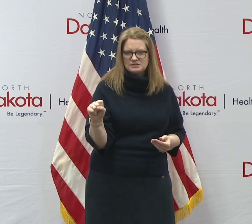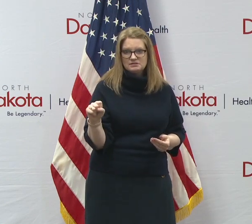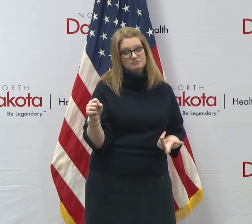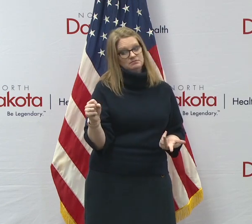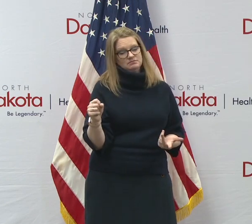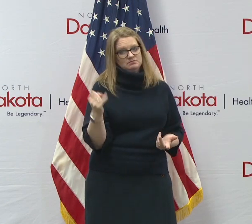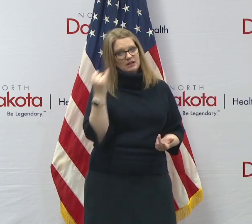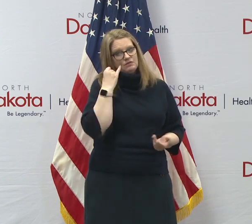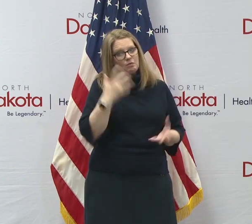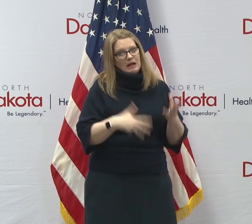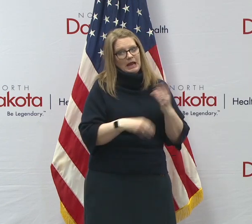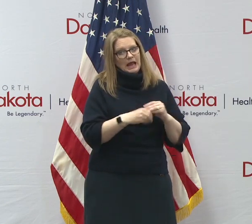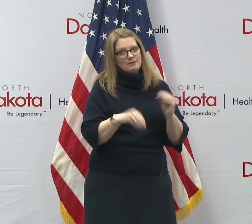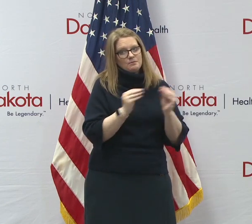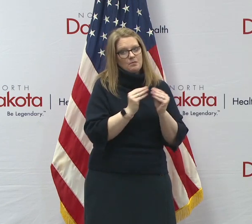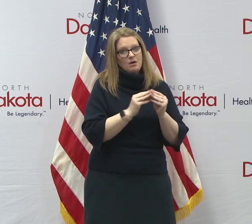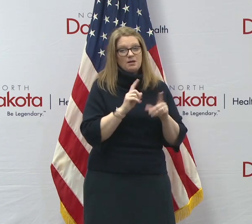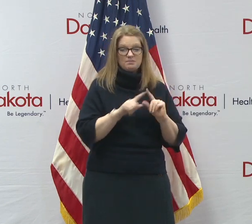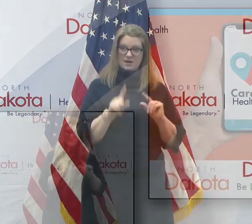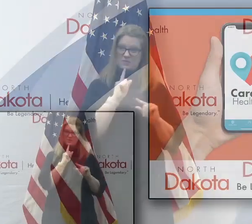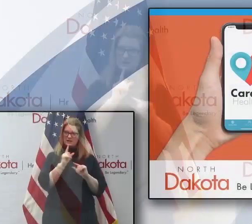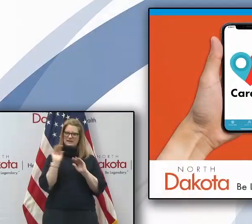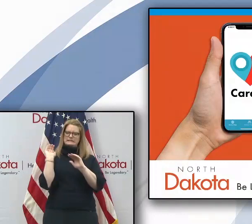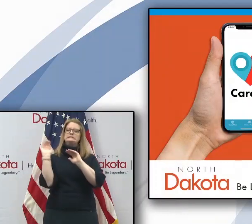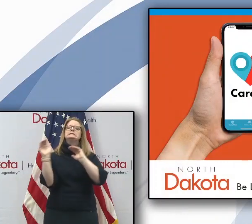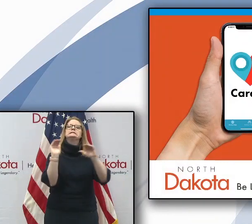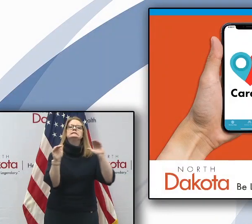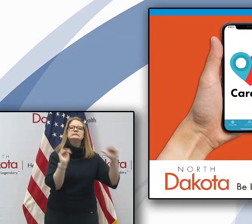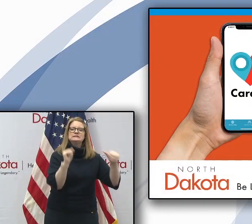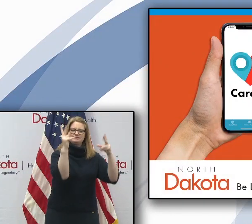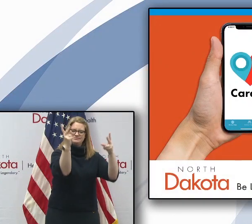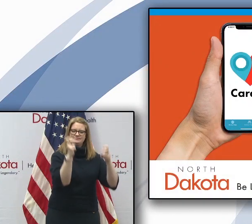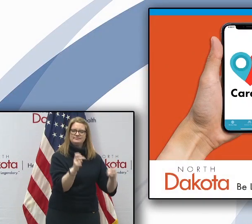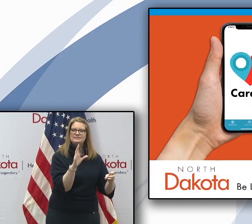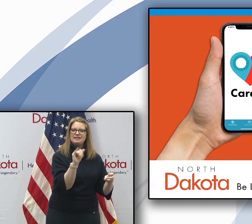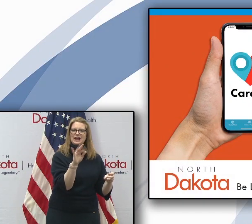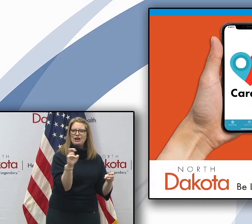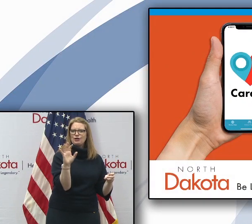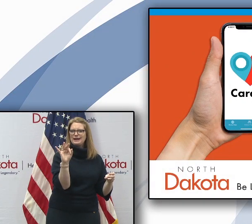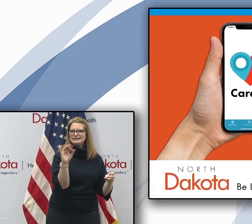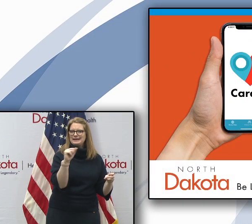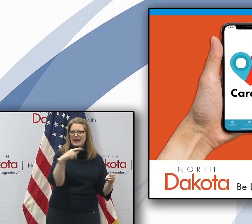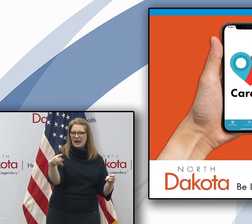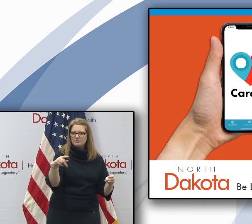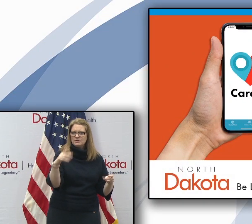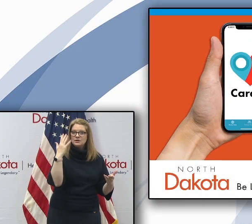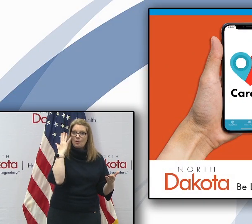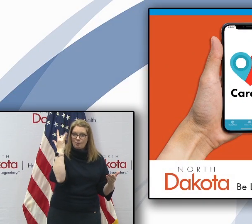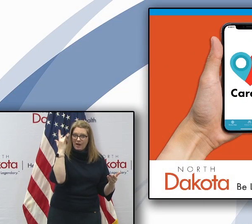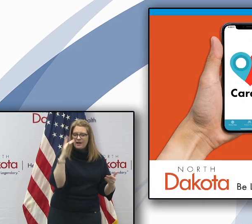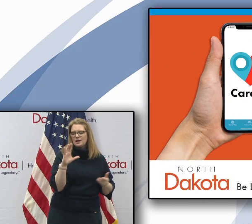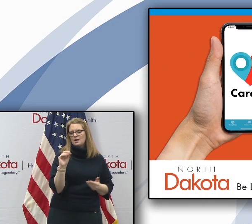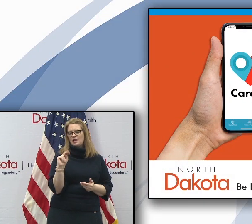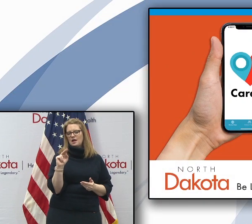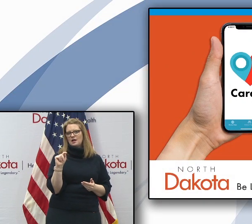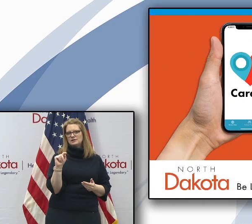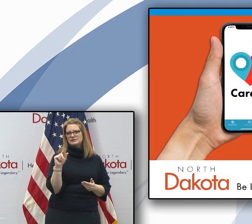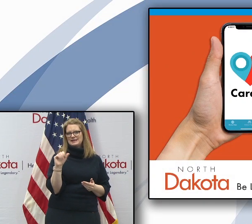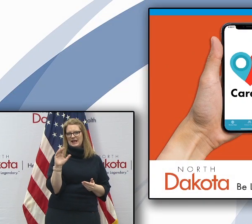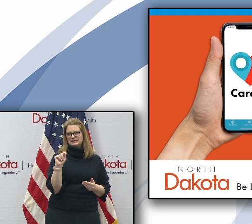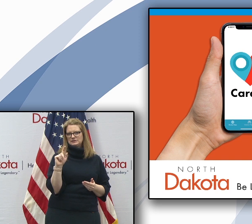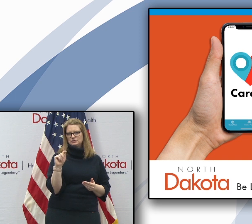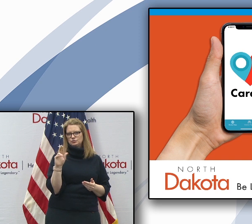more apps. Uh, the one we'd like you to app is add is the care 19 app to help us do contact tracing to help save lives. Uh,